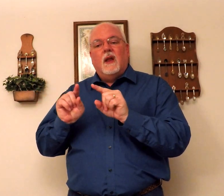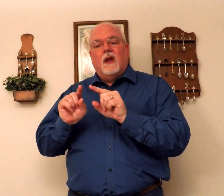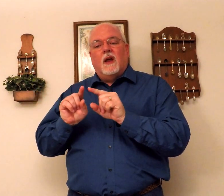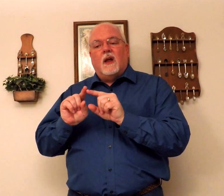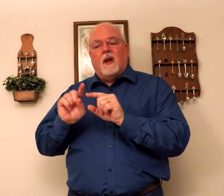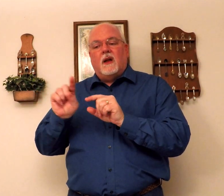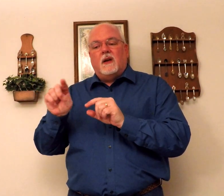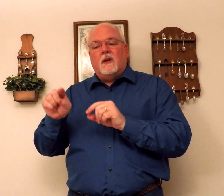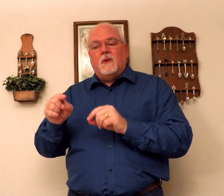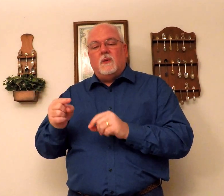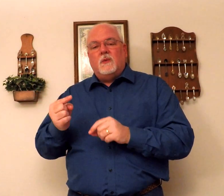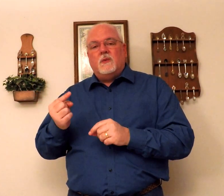alone